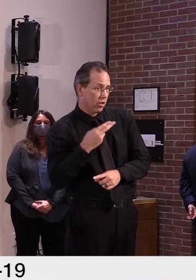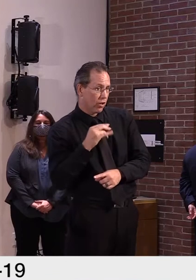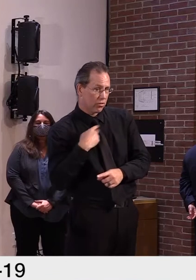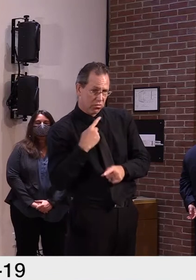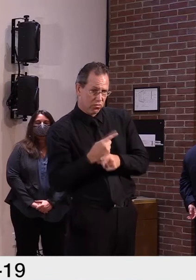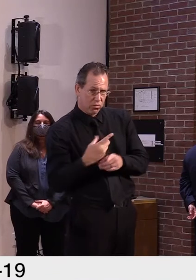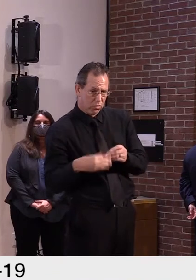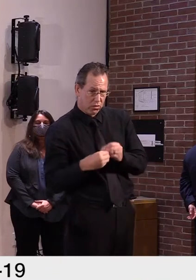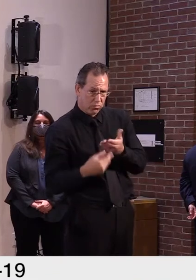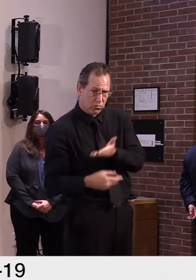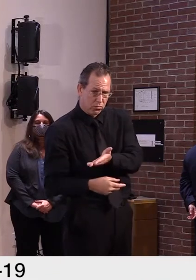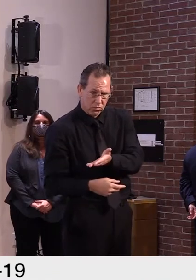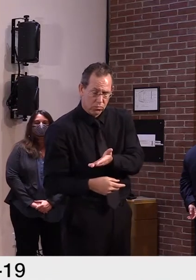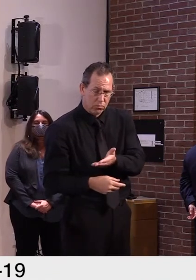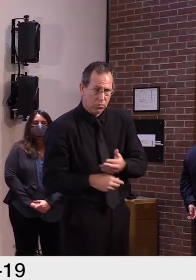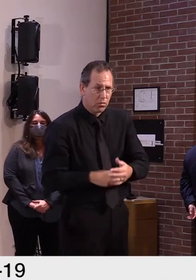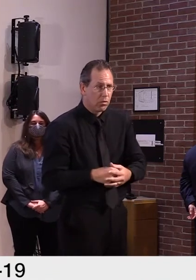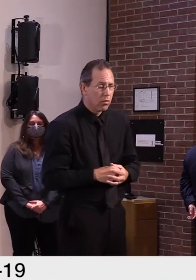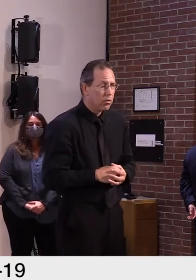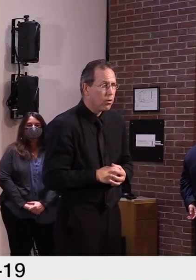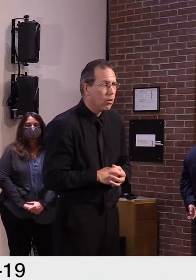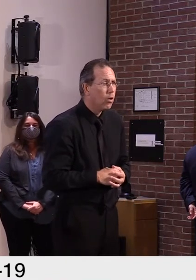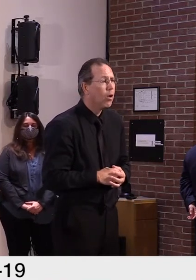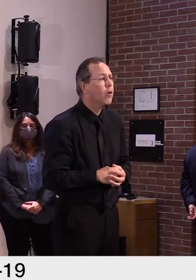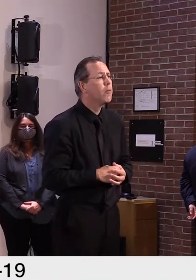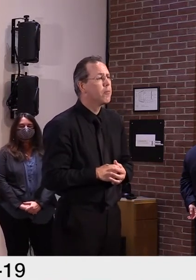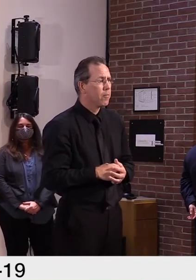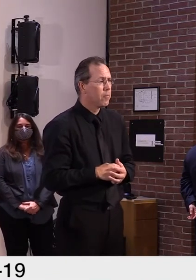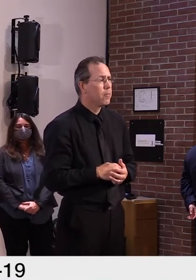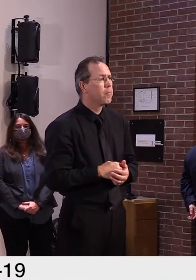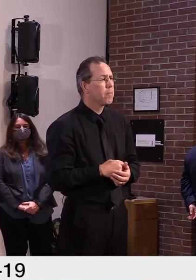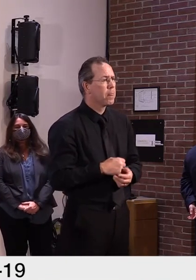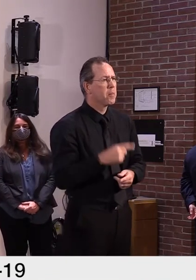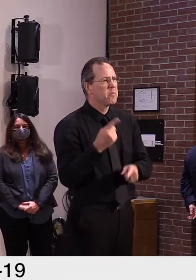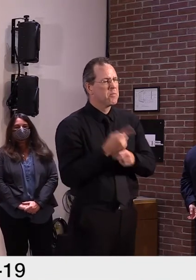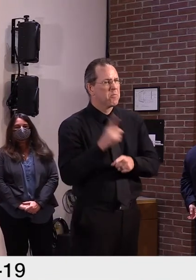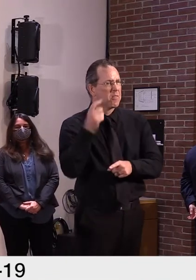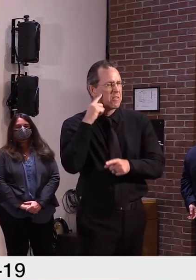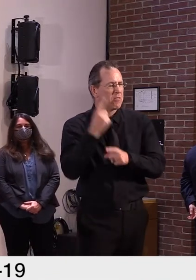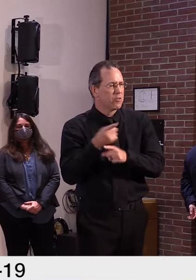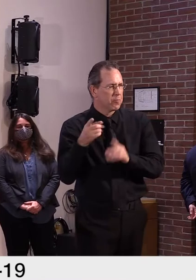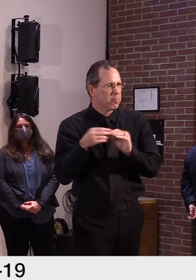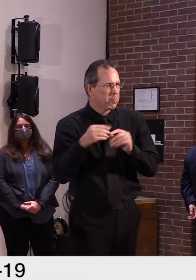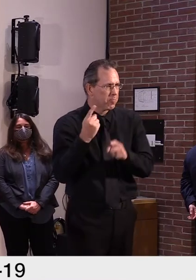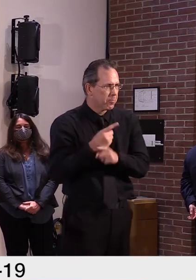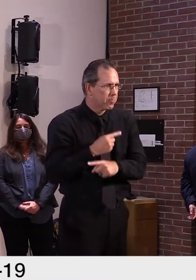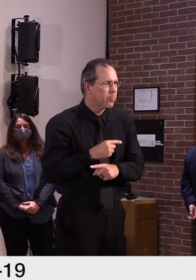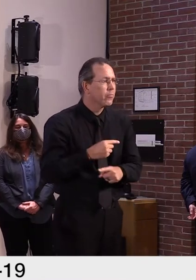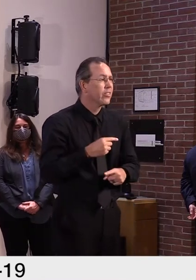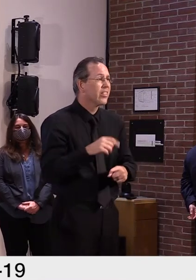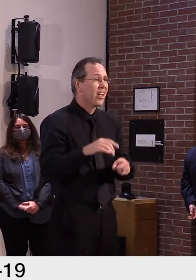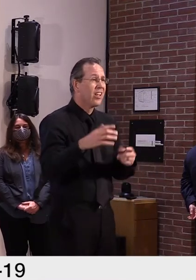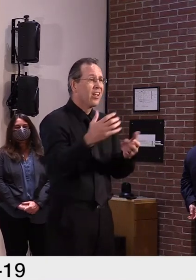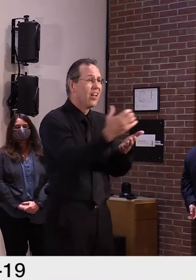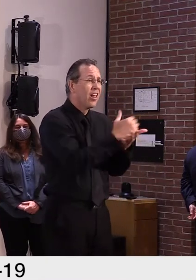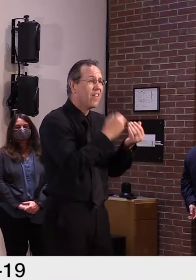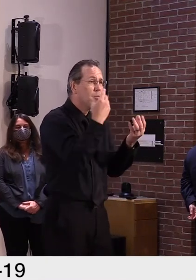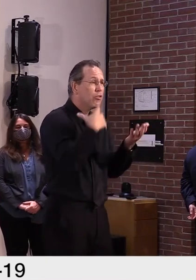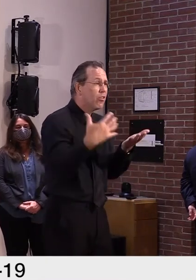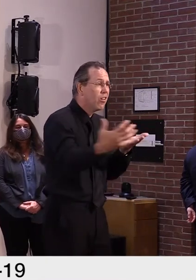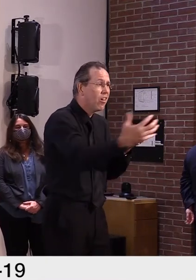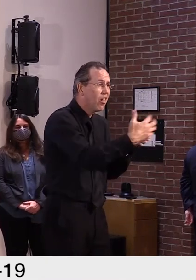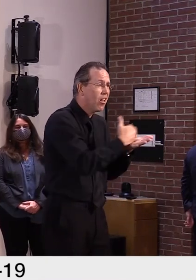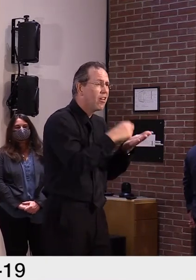Sure. And you are correct, Governor. And I, you know, when we're talking about the survey, it's actually